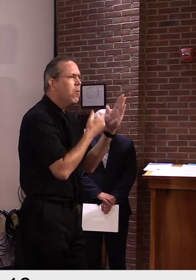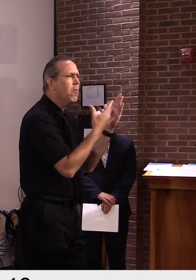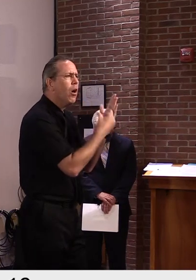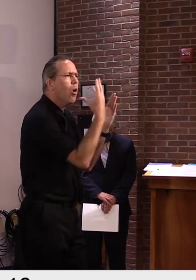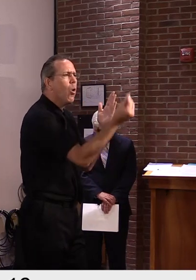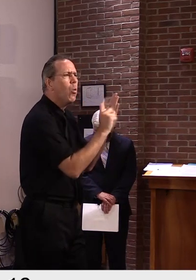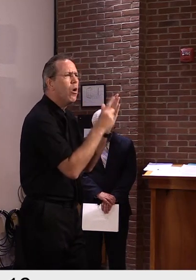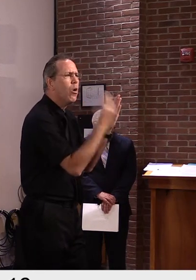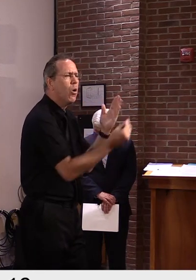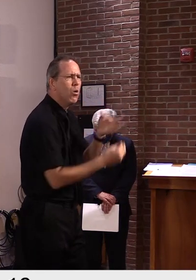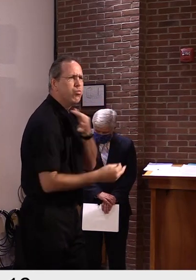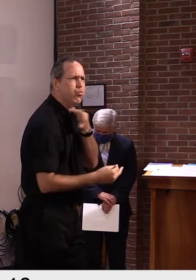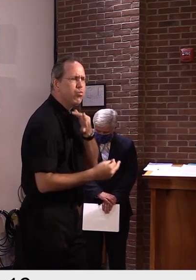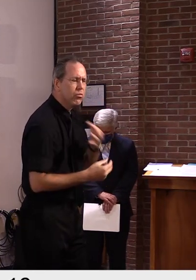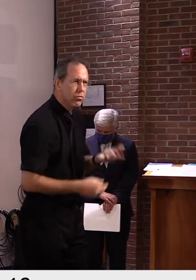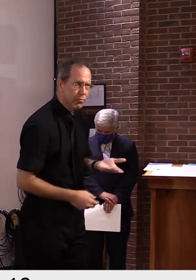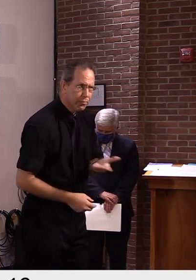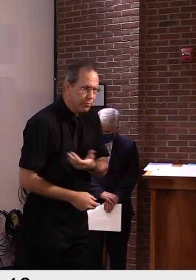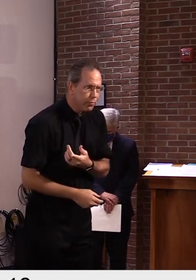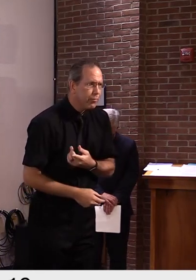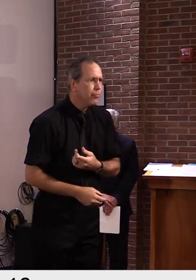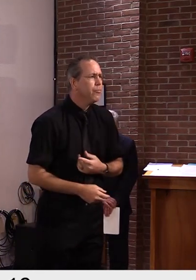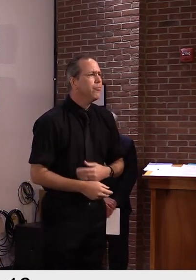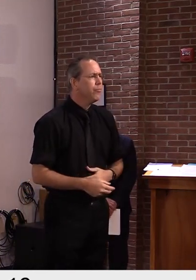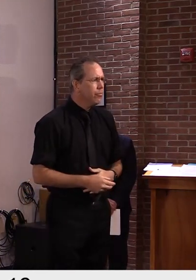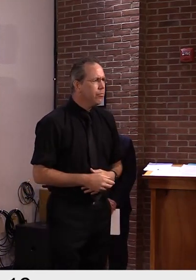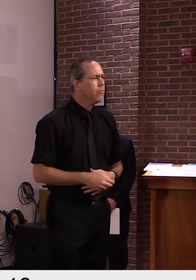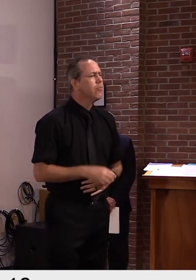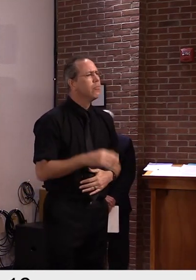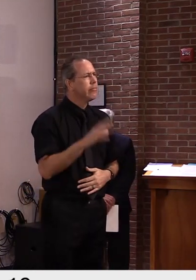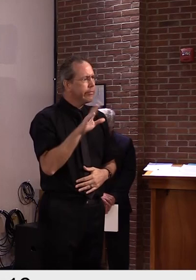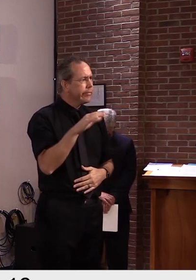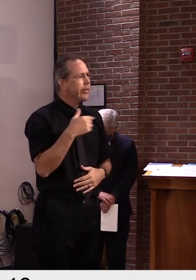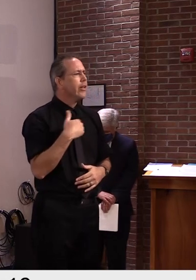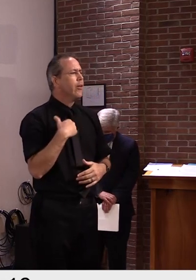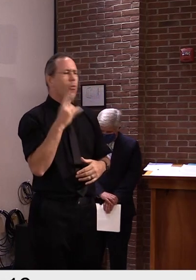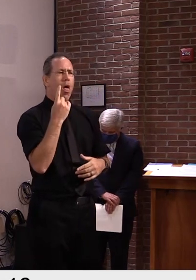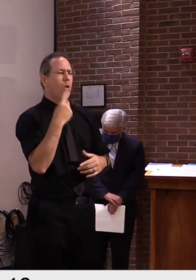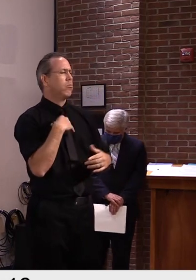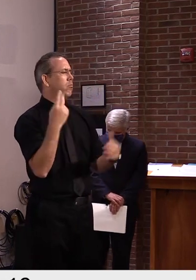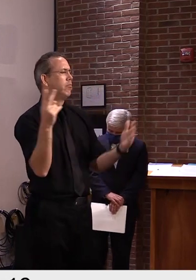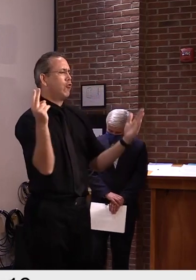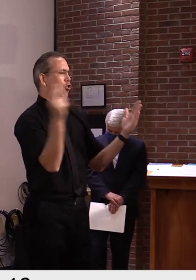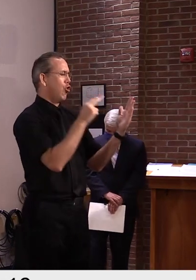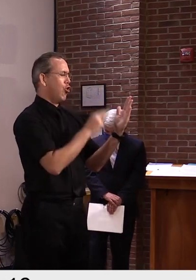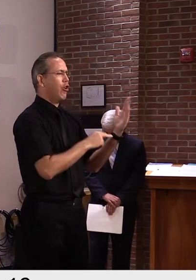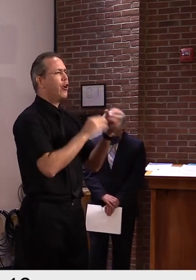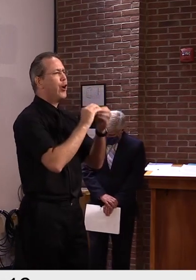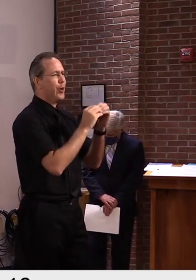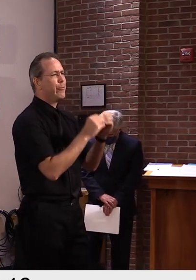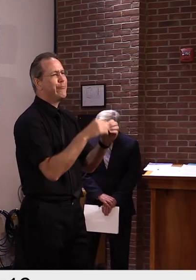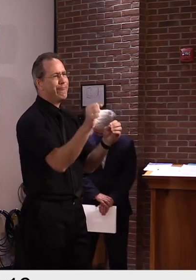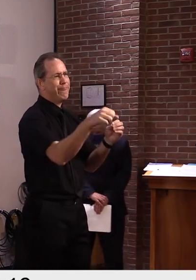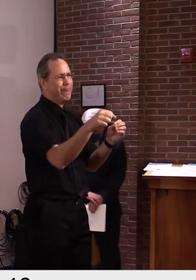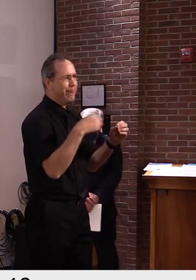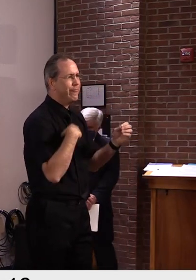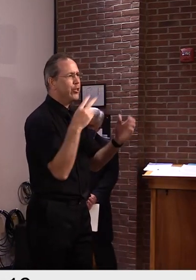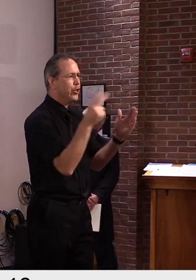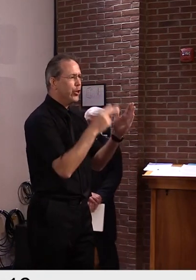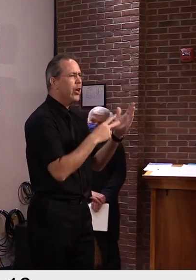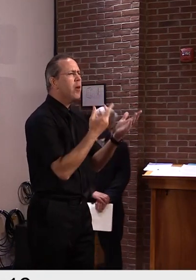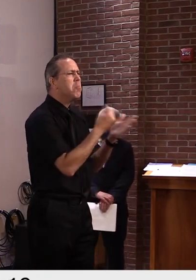their, um, premium is going to pay claims. And as you know, you know, that number fluctuates around 95,